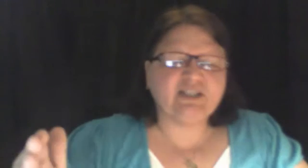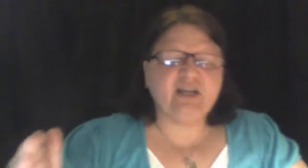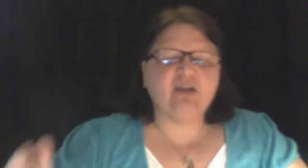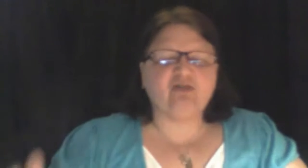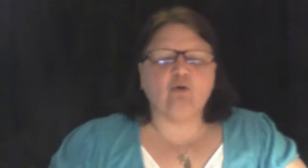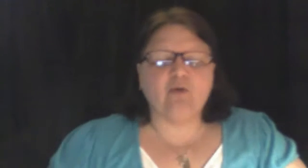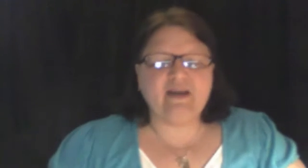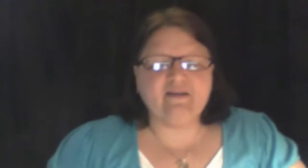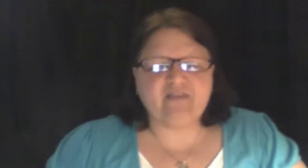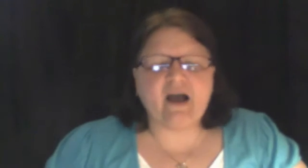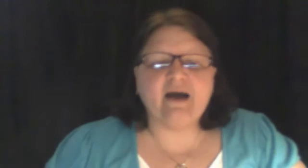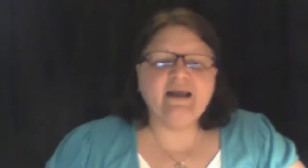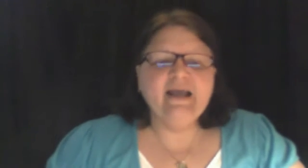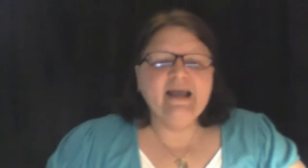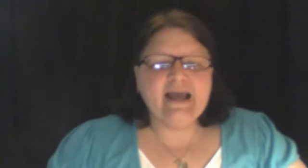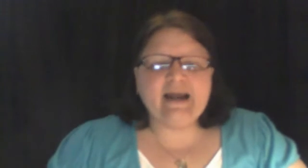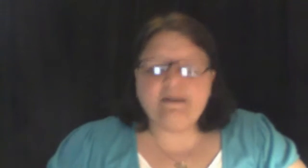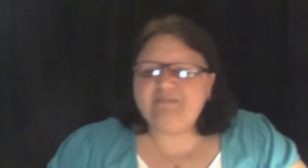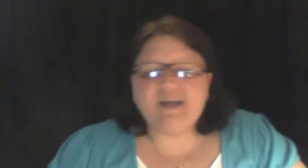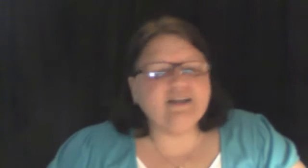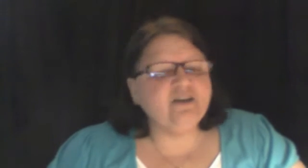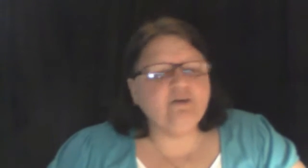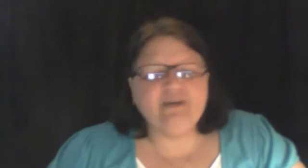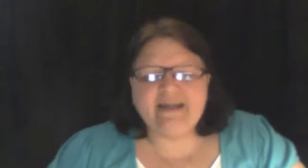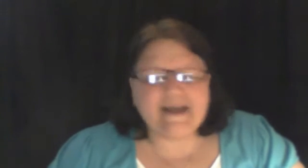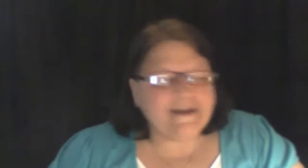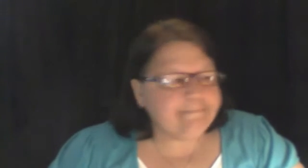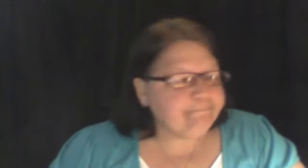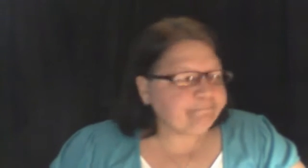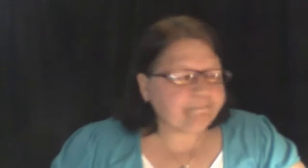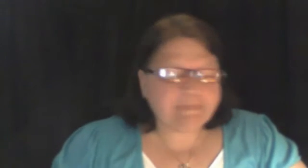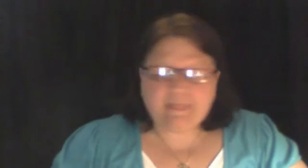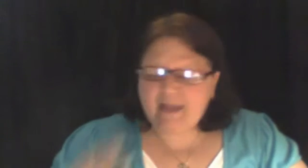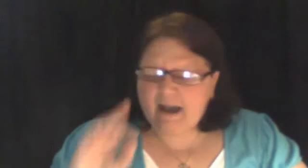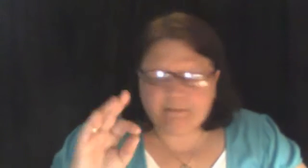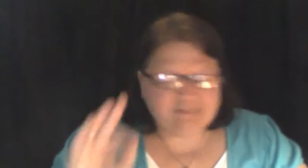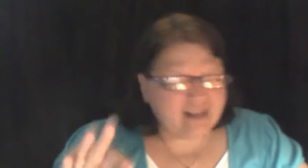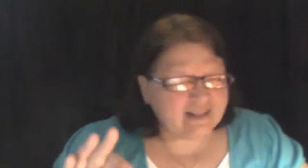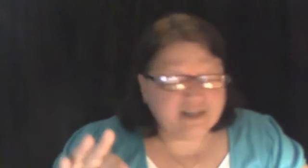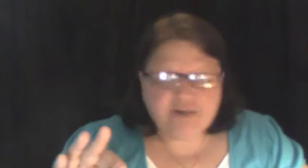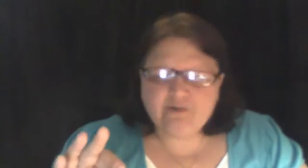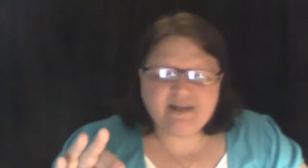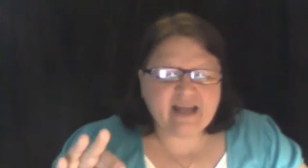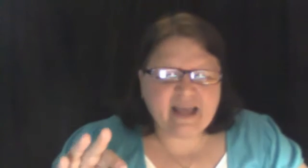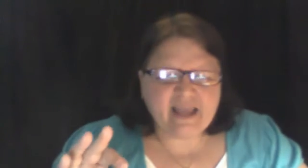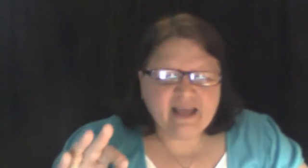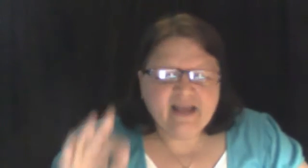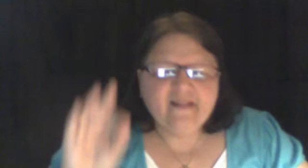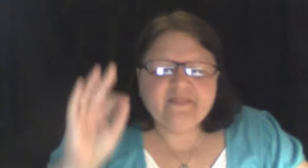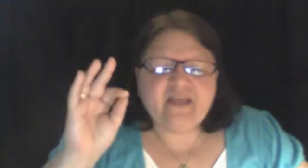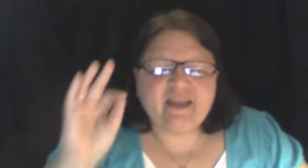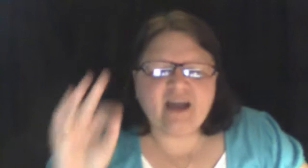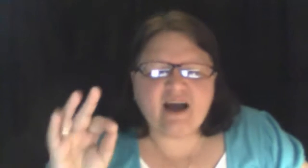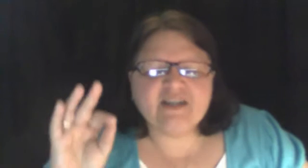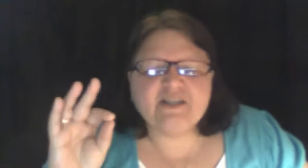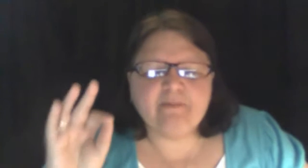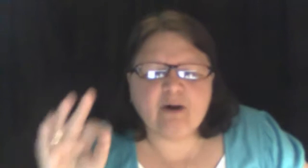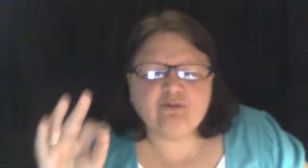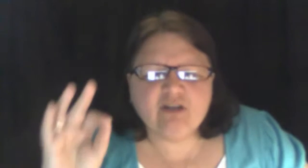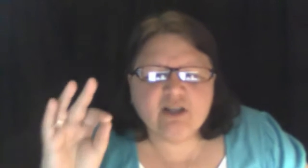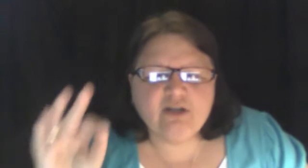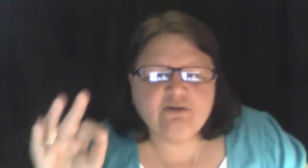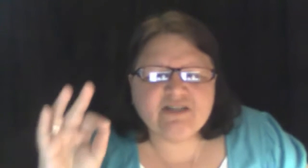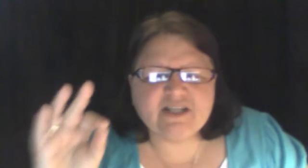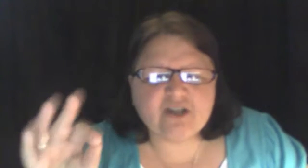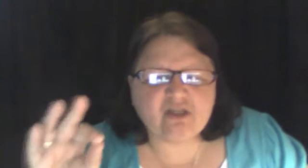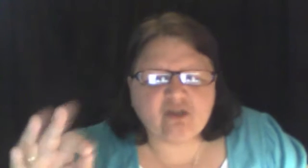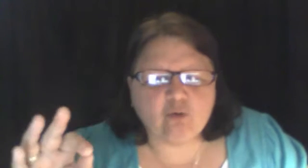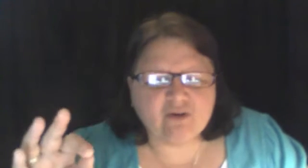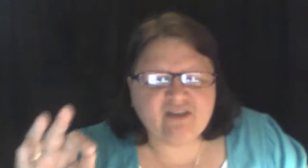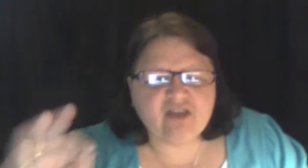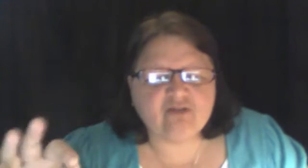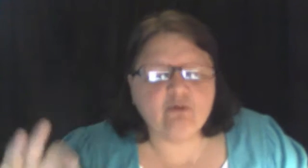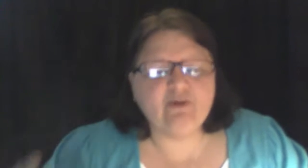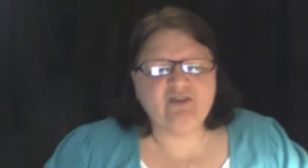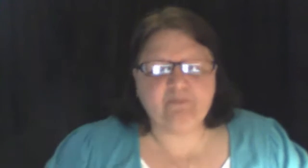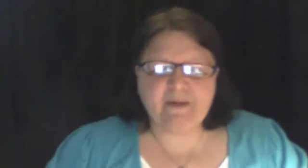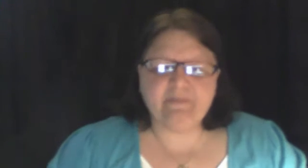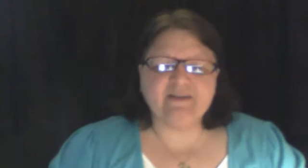the authority of God. And I'm telling you today, I'm telling you today that God is about to loose his authority through his people